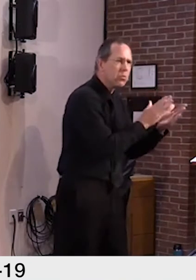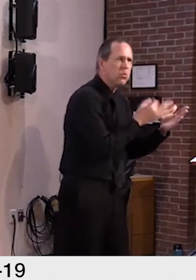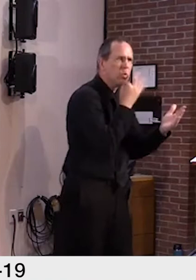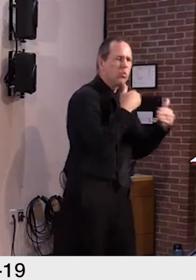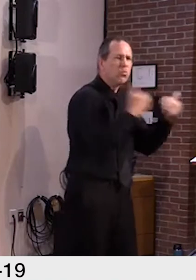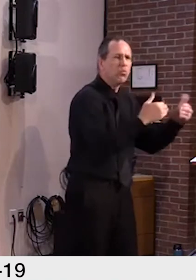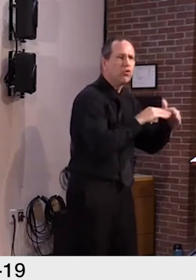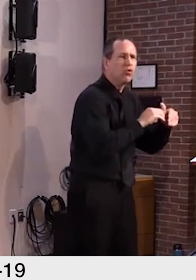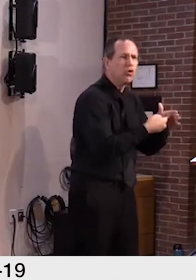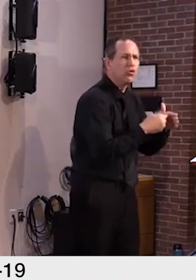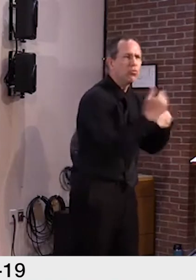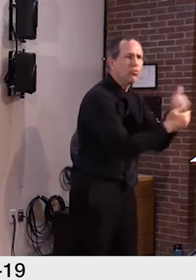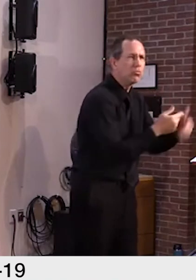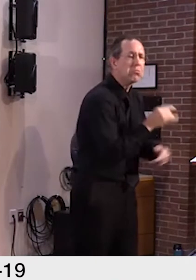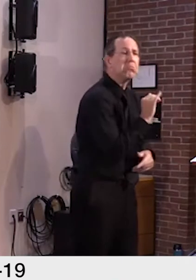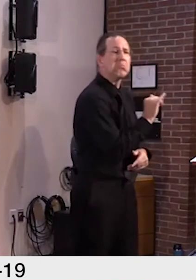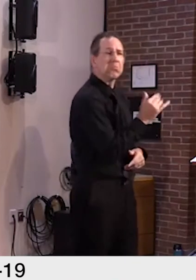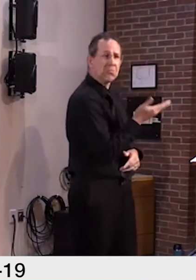instruction in the coming weeks.